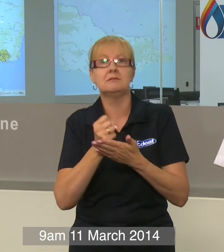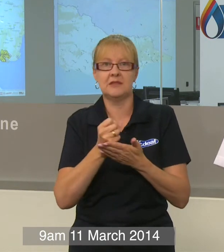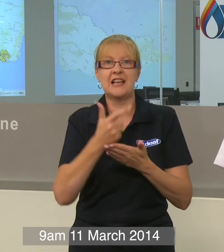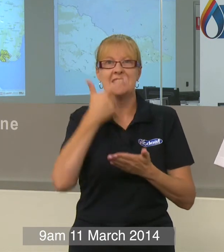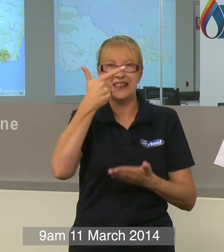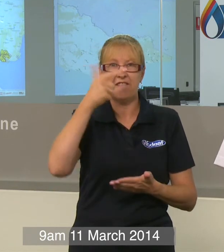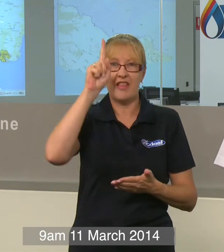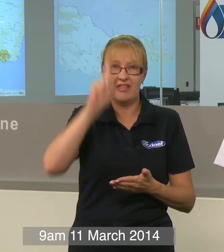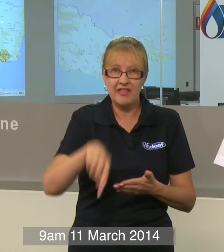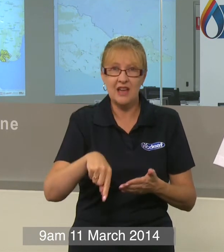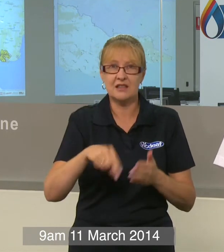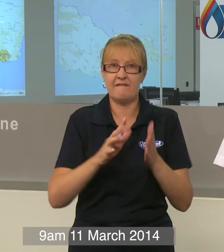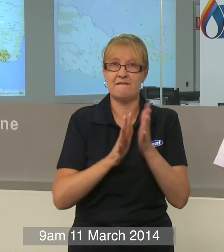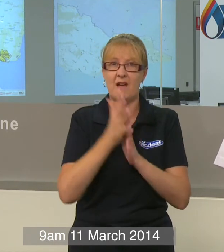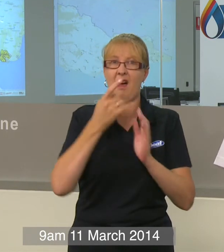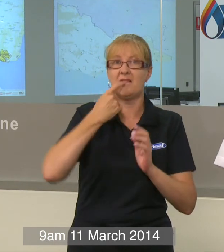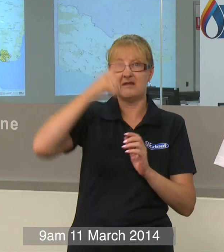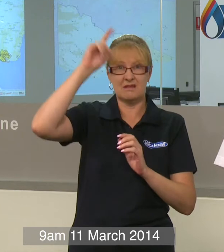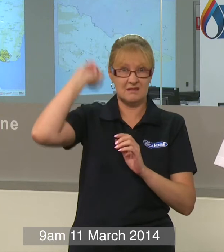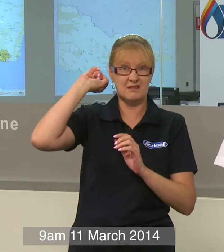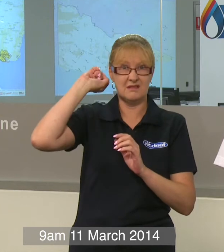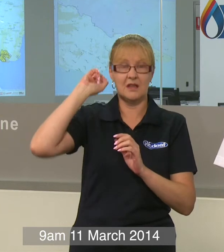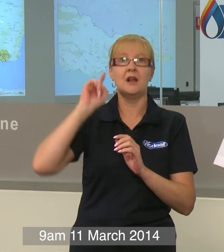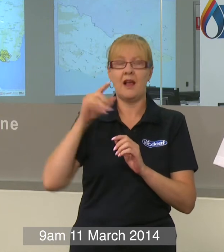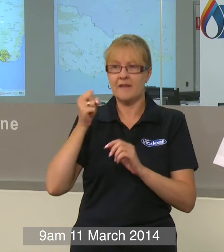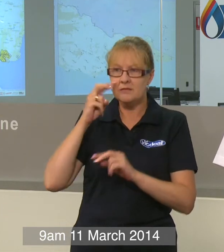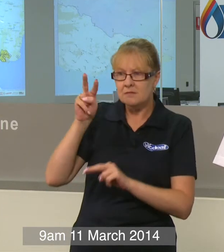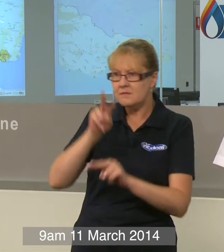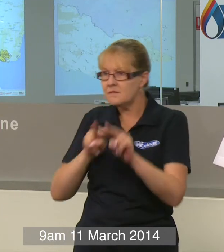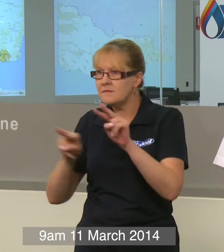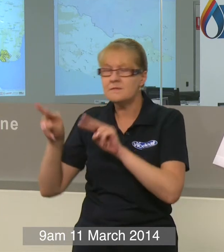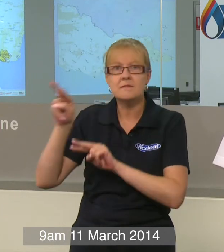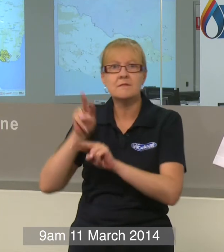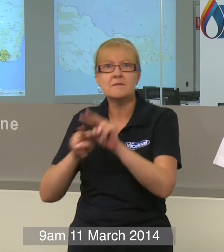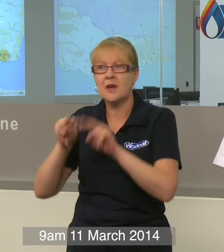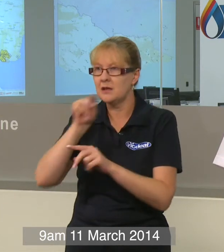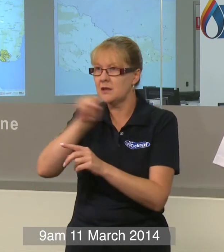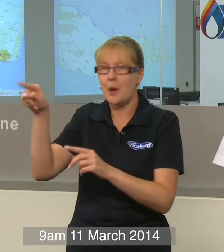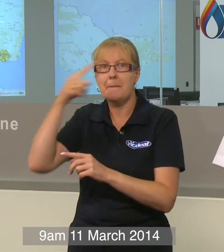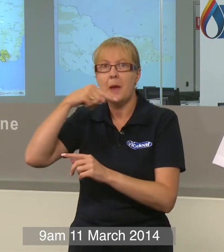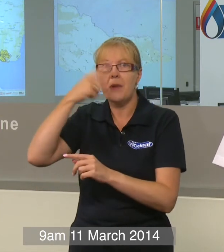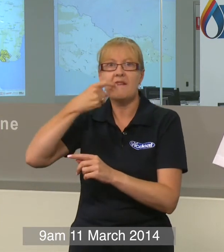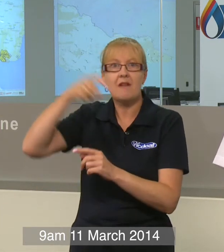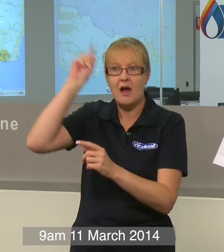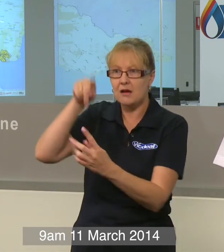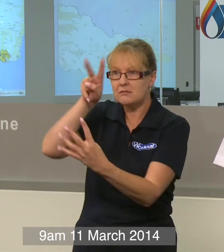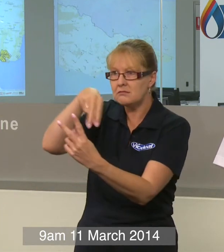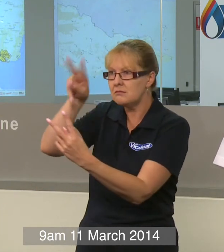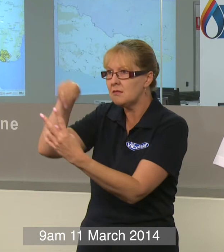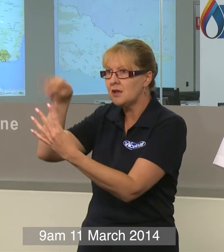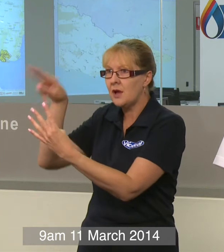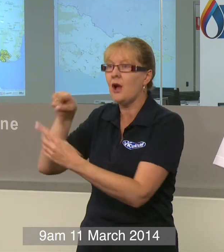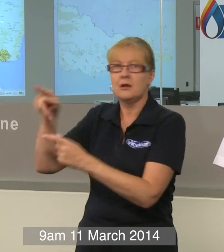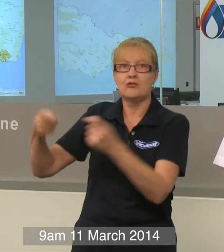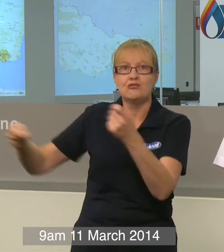firefighters have been assessed through the health assessment area of the fire, that's 7,000 individuals and some of those have been on two or